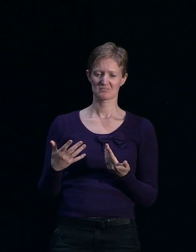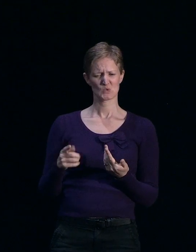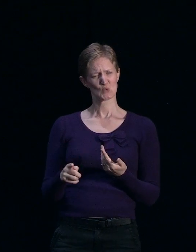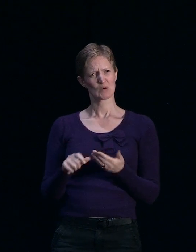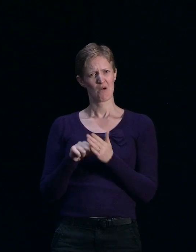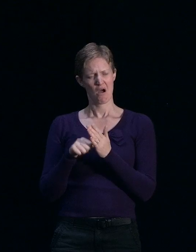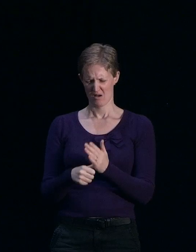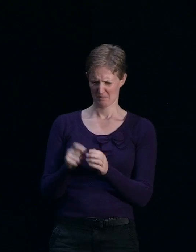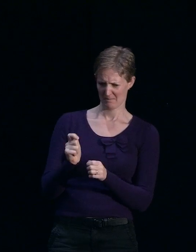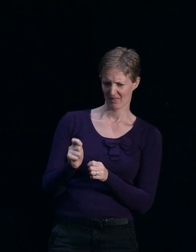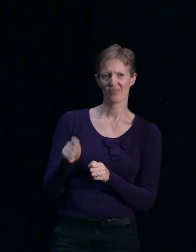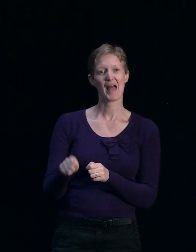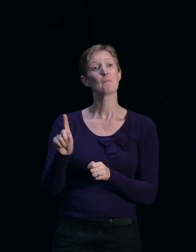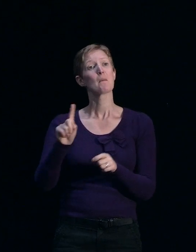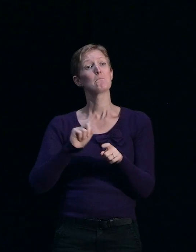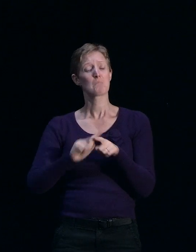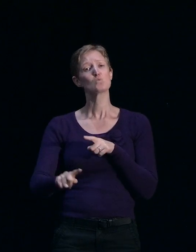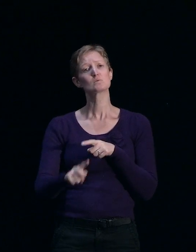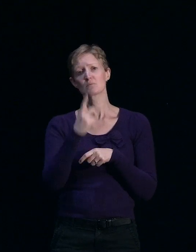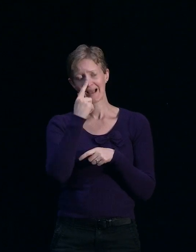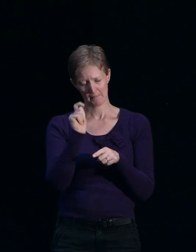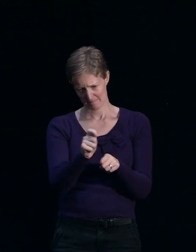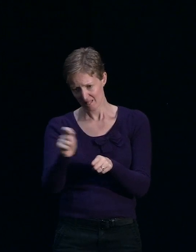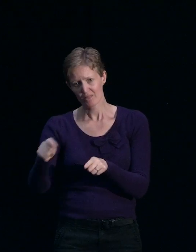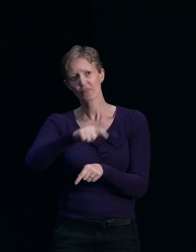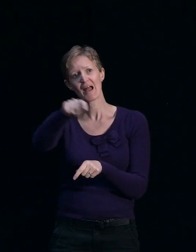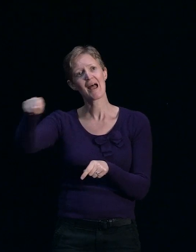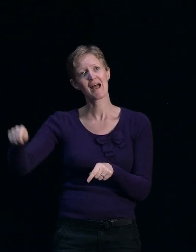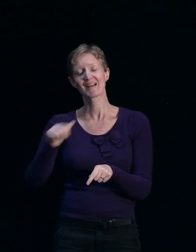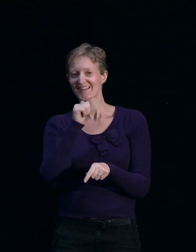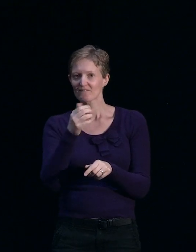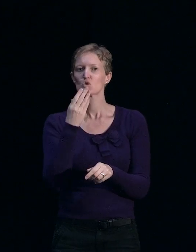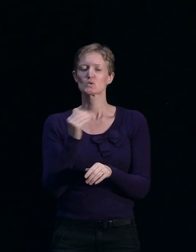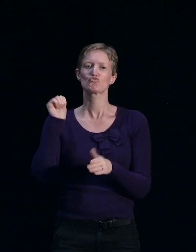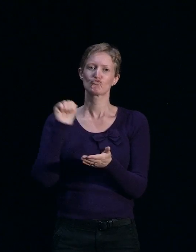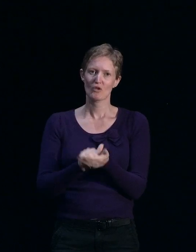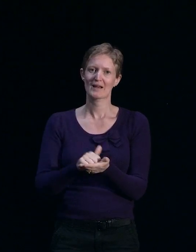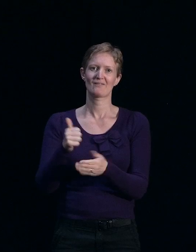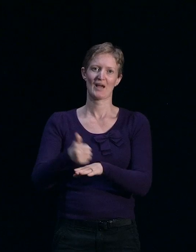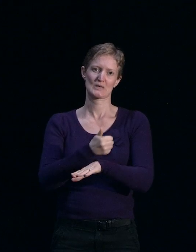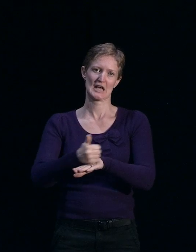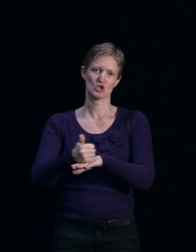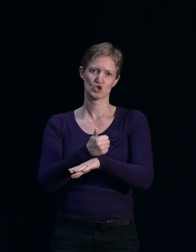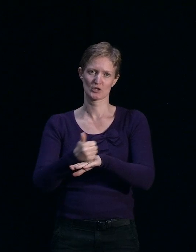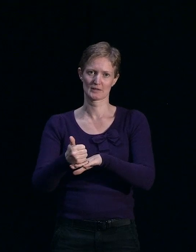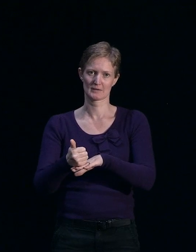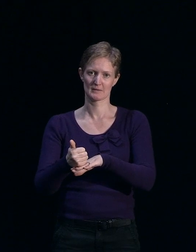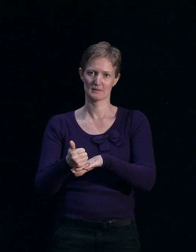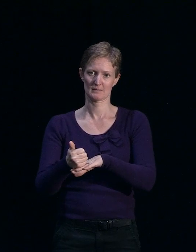most will be able to be providing there's a proper sort of foundation designed and you do a